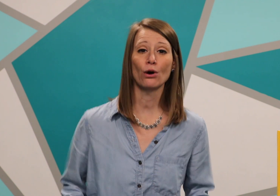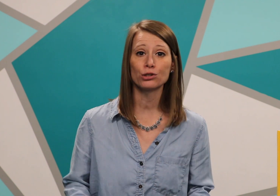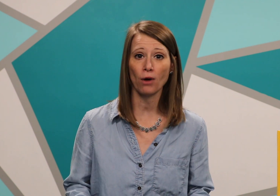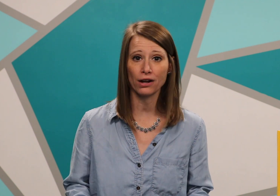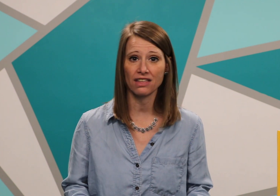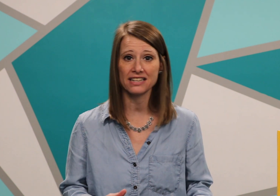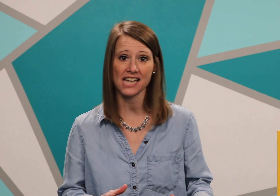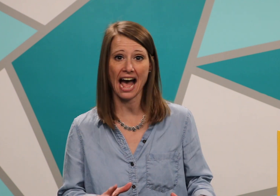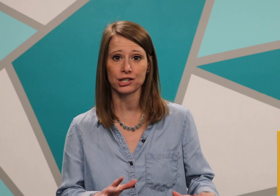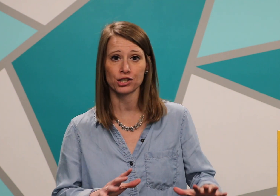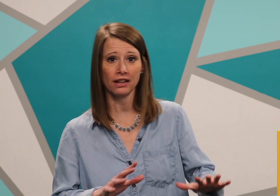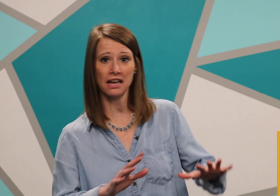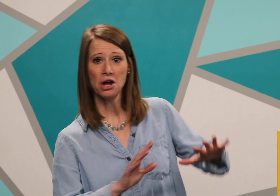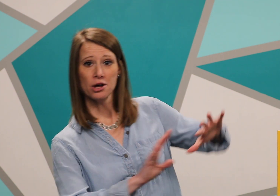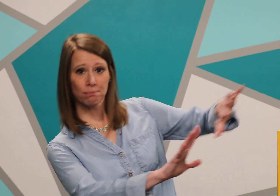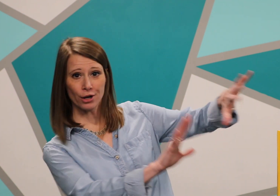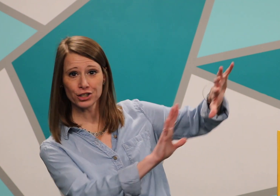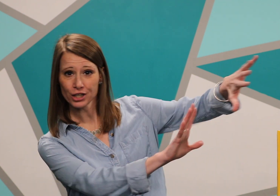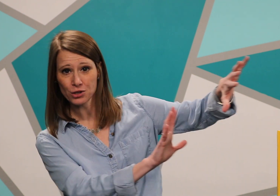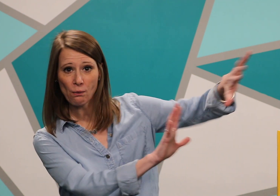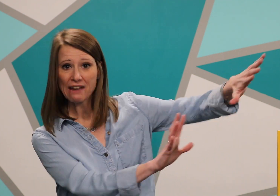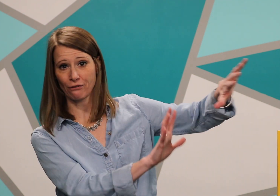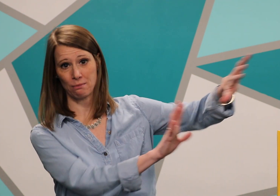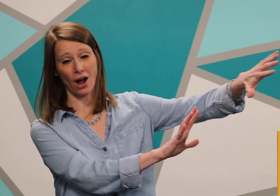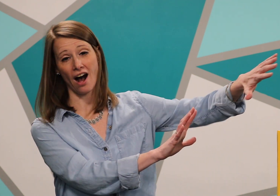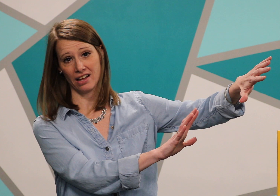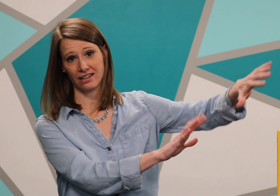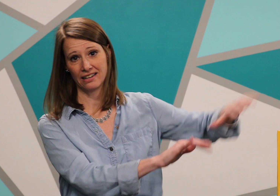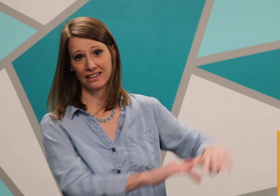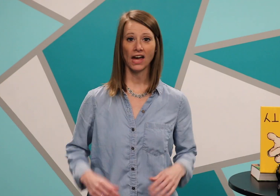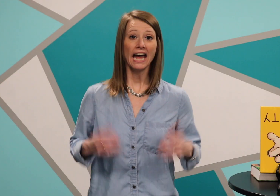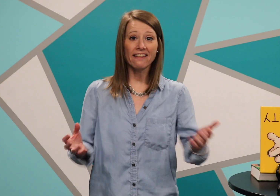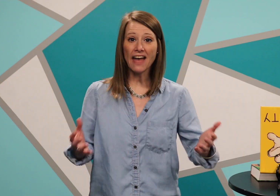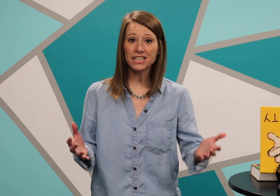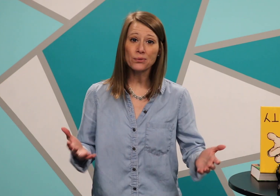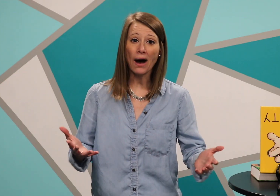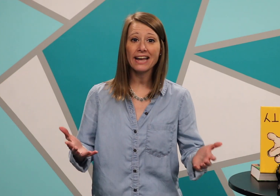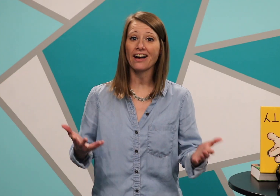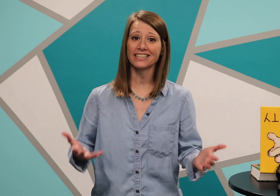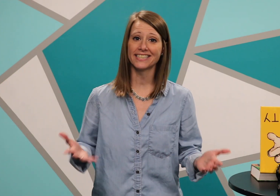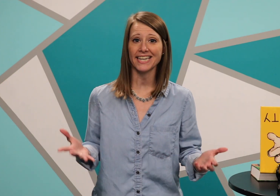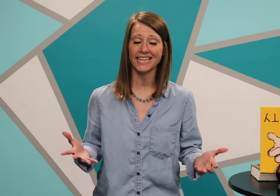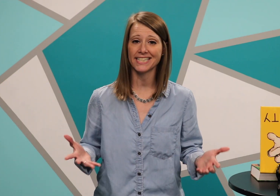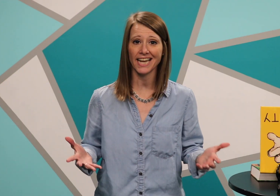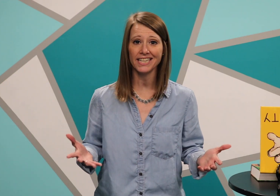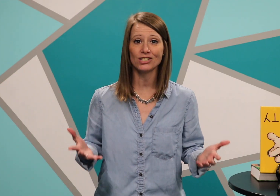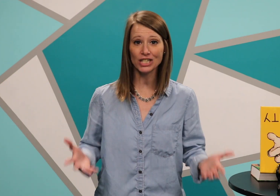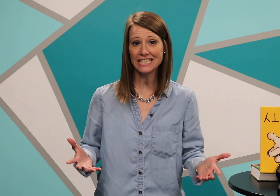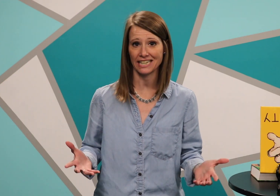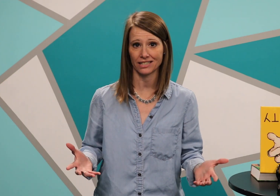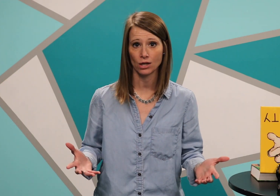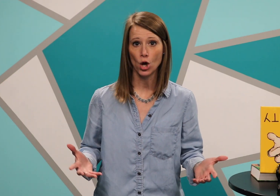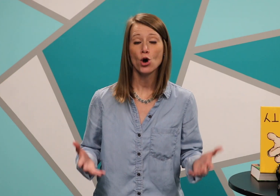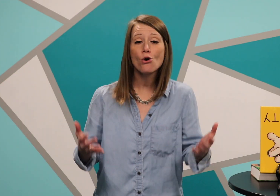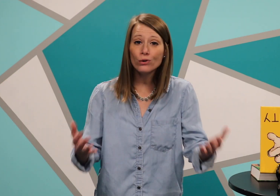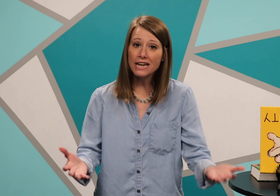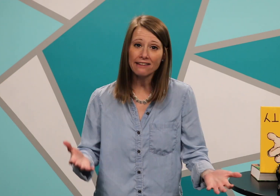those wrong things actually push us away from God. And that's why God sent His Son Jesus who never